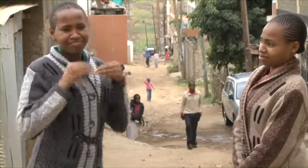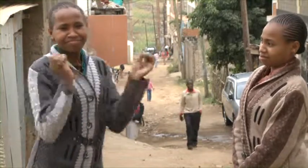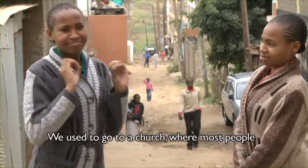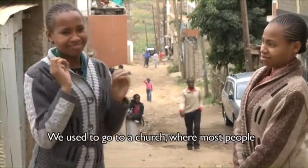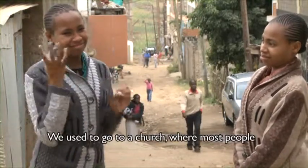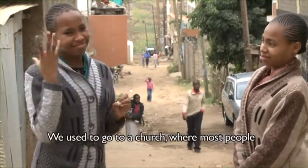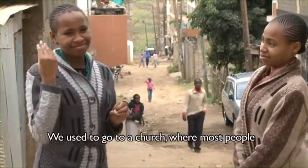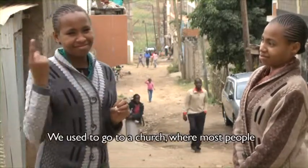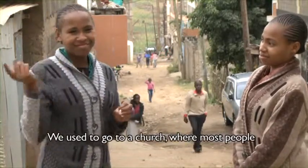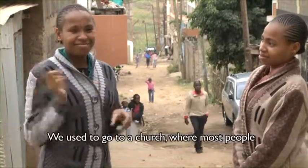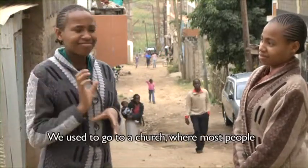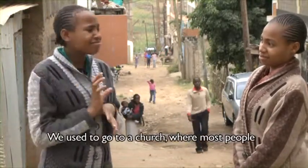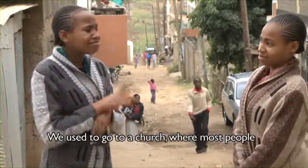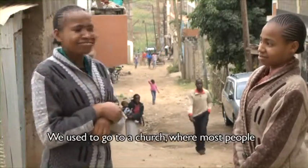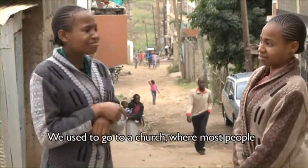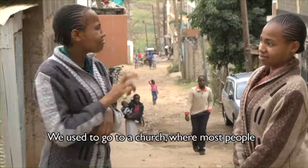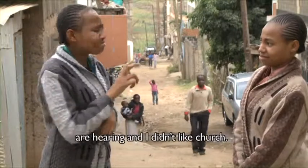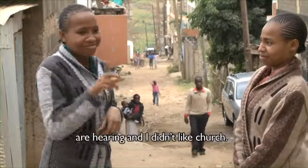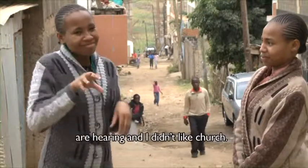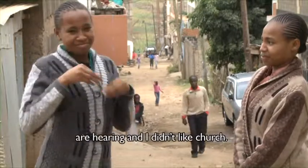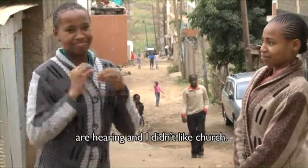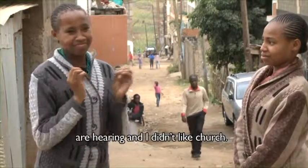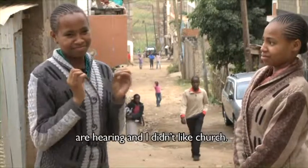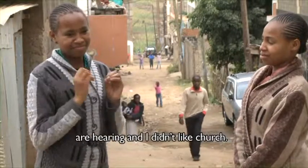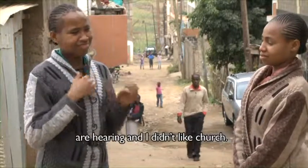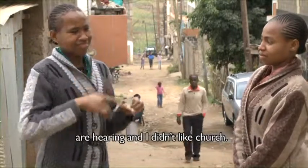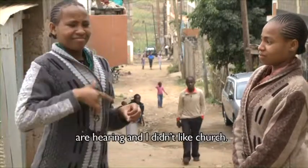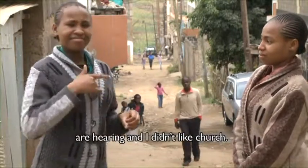We used to go to church where most people are hearing, and I didn't like church.